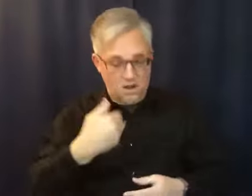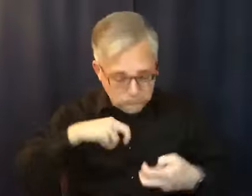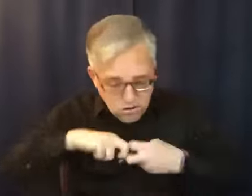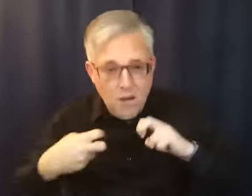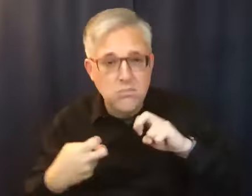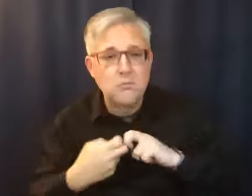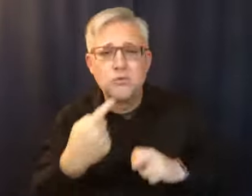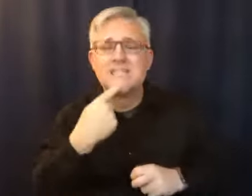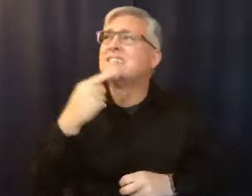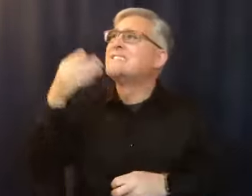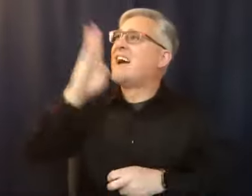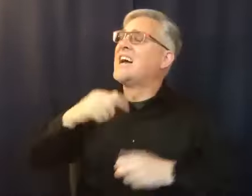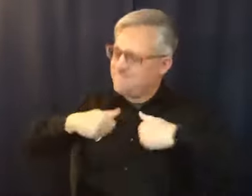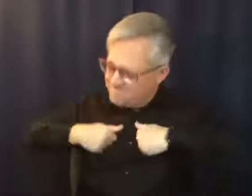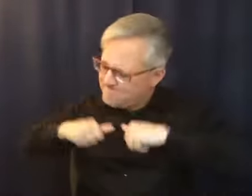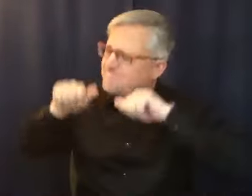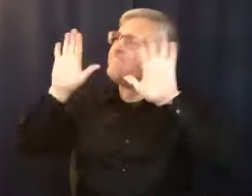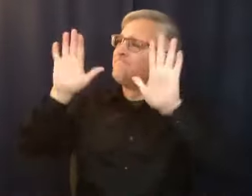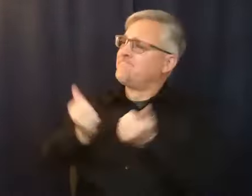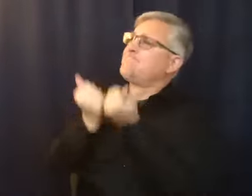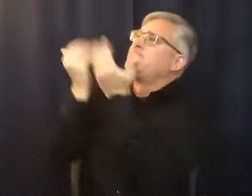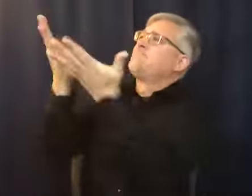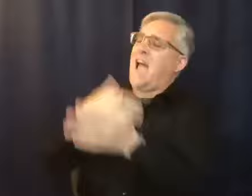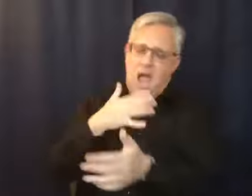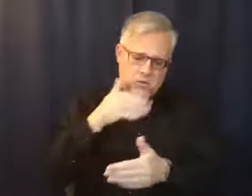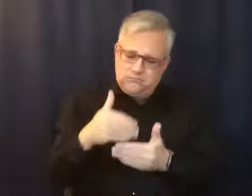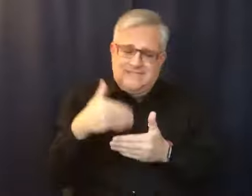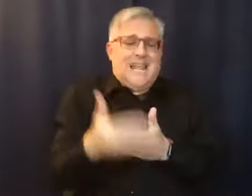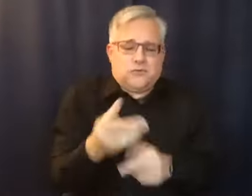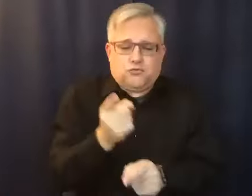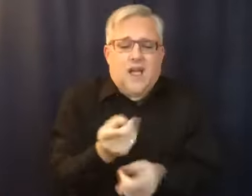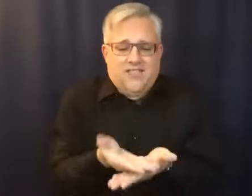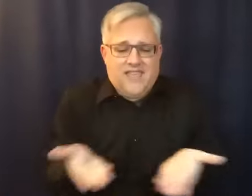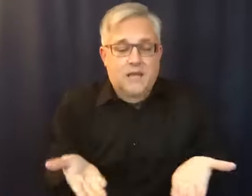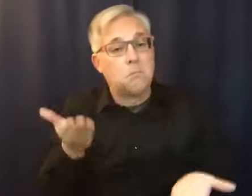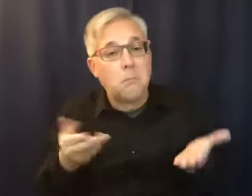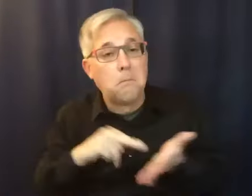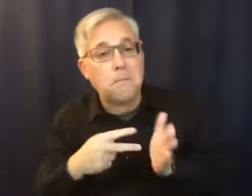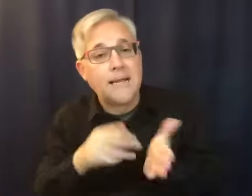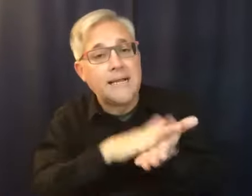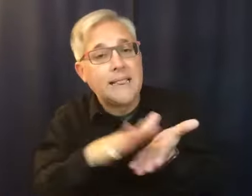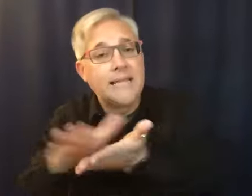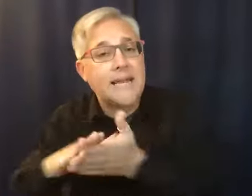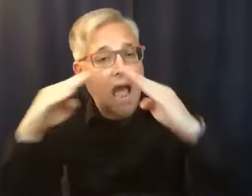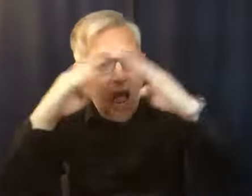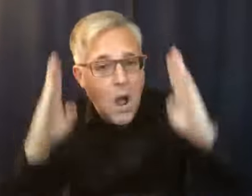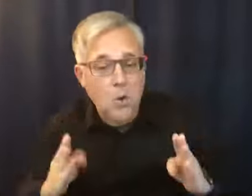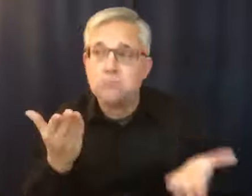I'm going to do the next right thing. The next right thing, maybe clean my house, maybe call somebody a fool. But what it mostly is to be